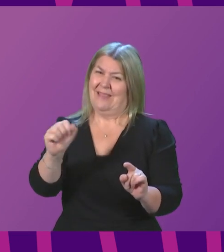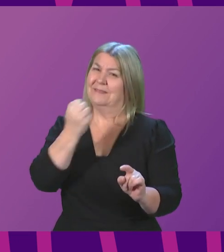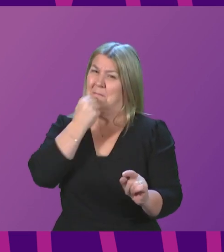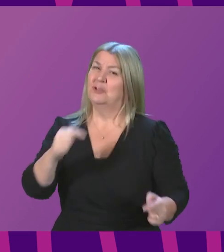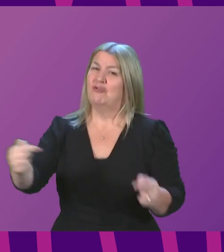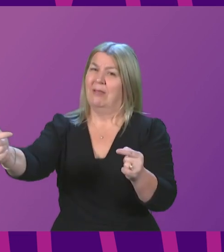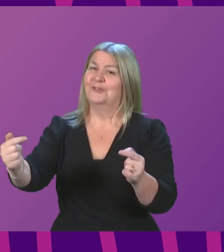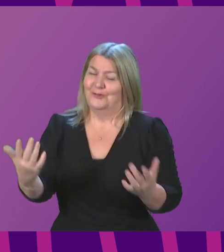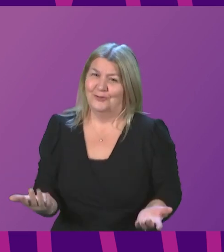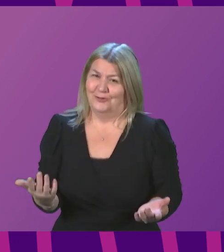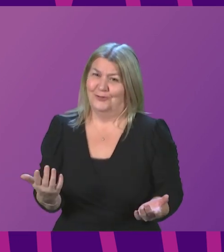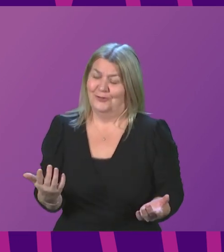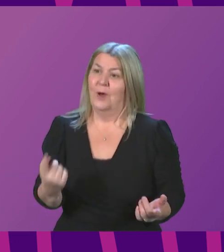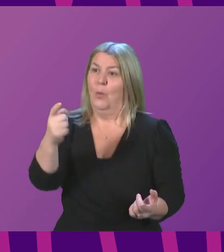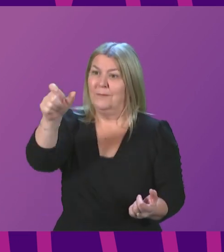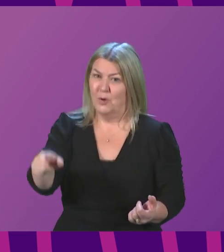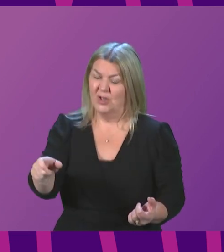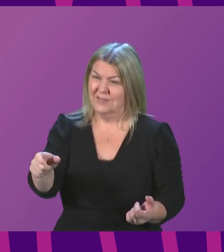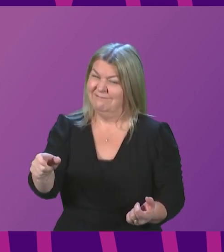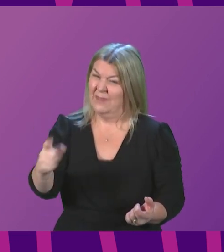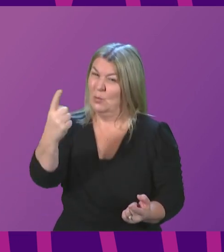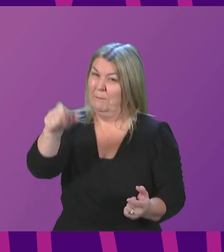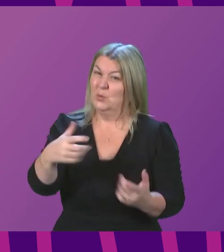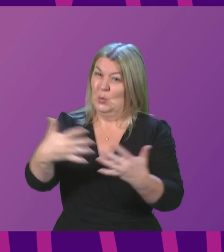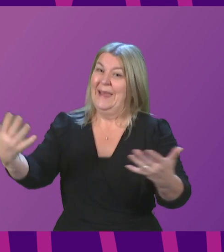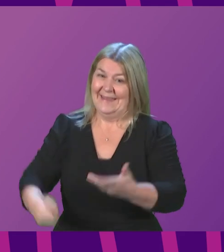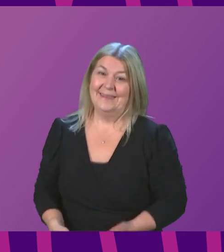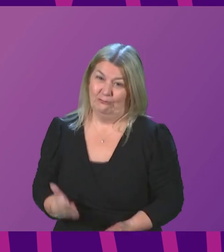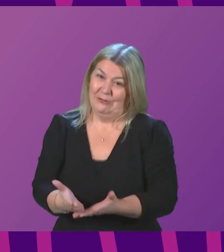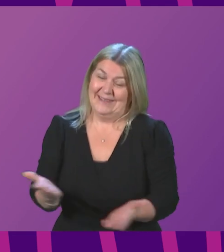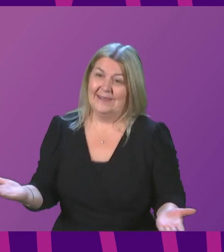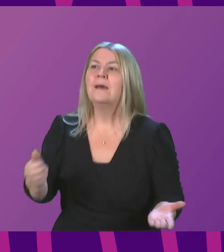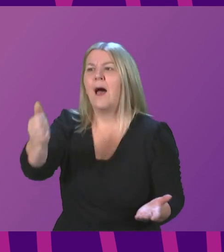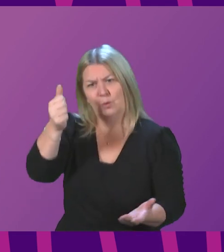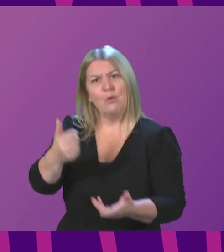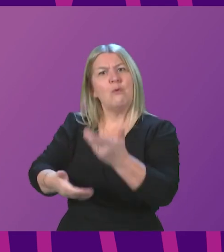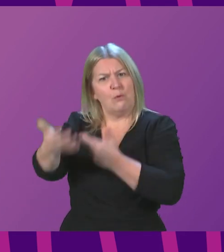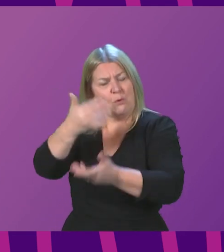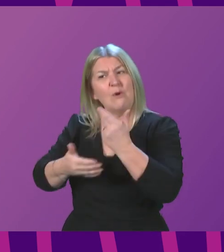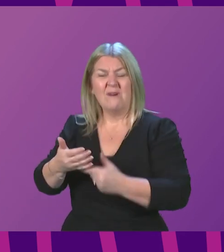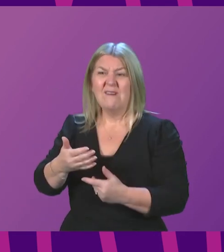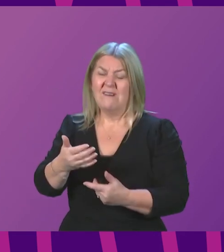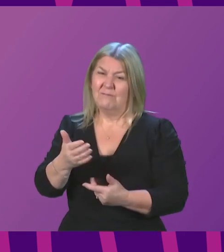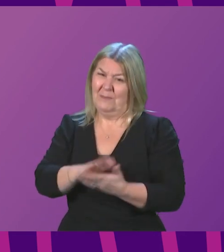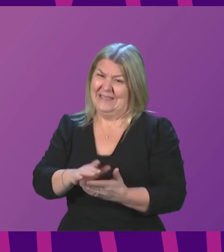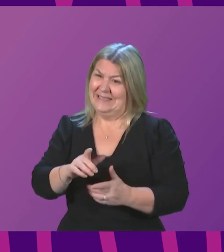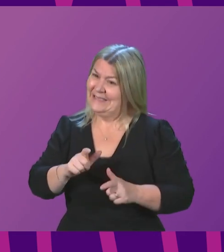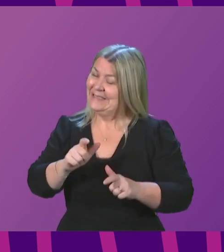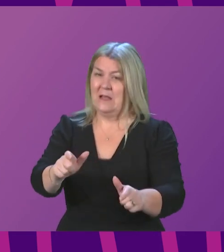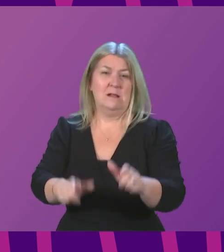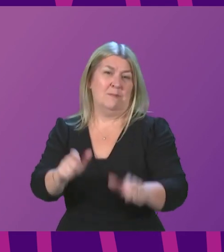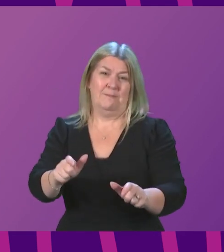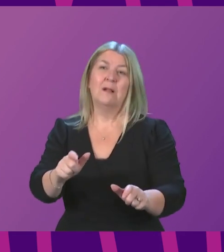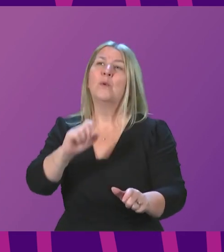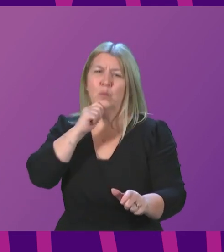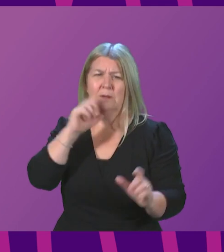is one person too many. And I know what the First Minister says, but that still means people will sleep rough this winter, and it doesn't need to be that way.